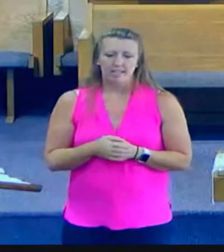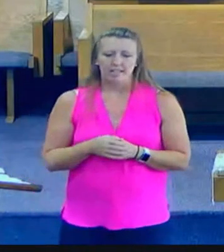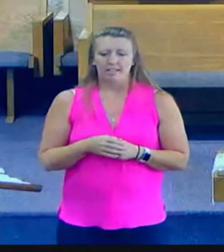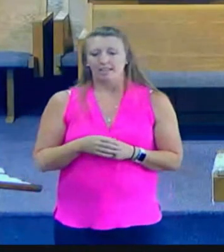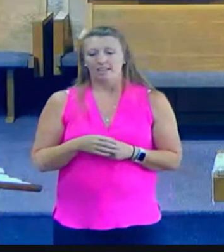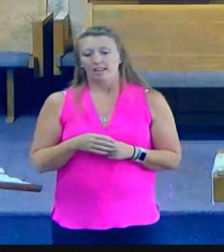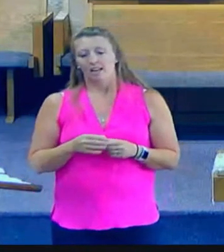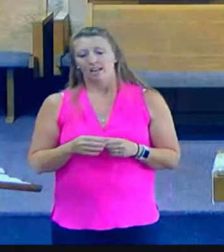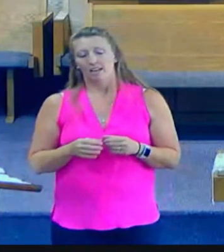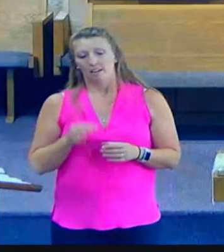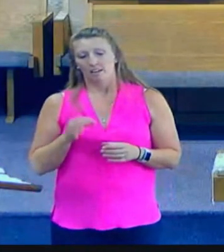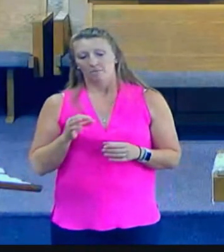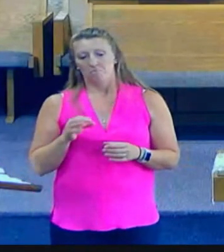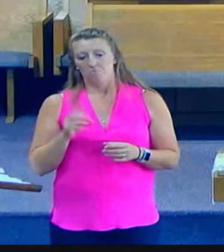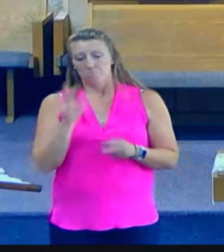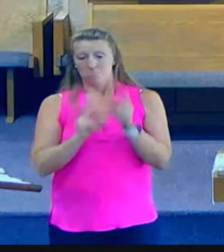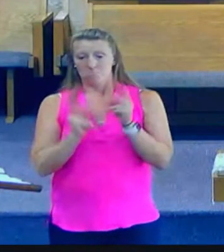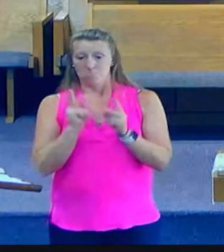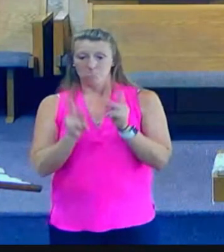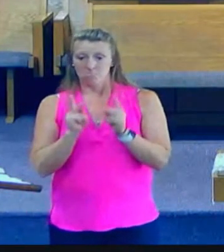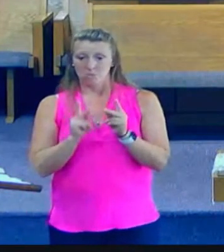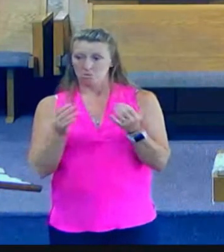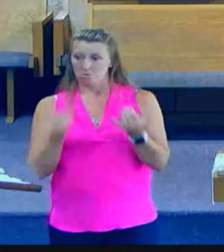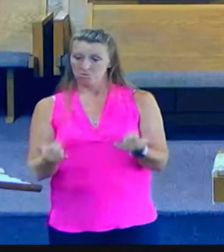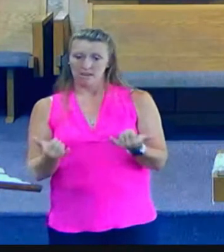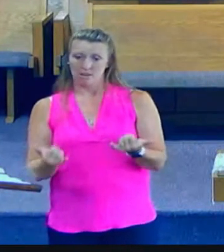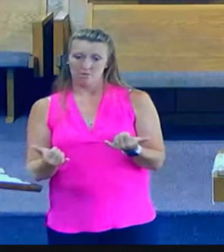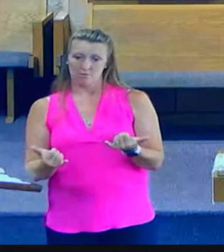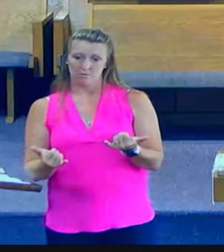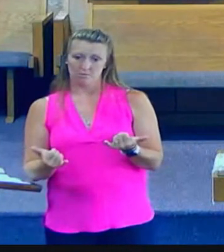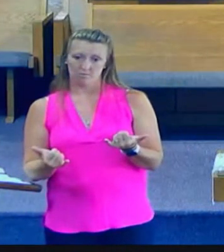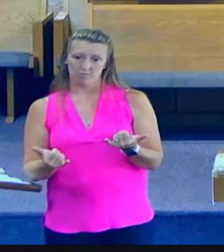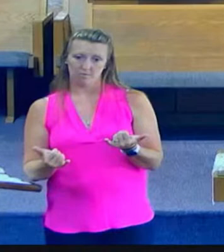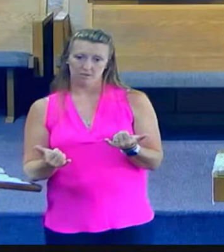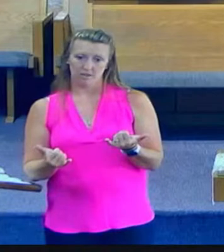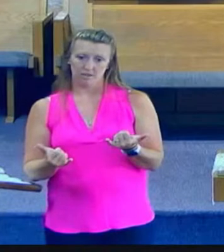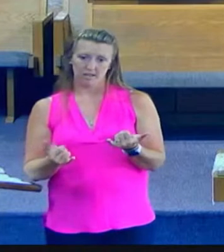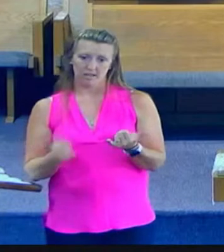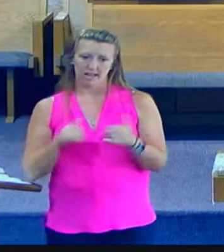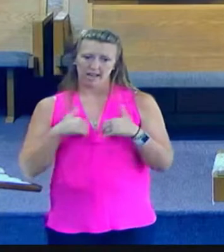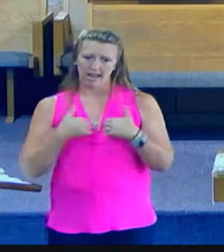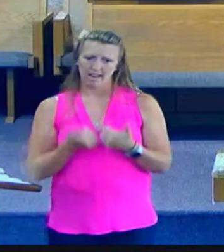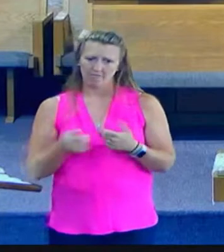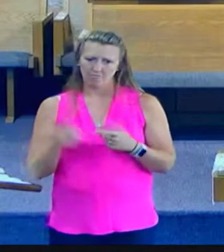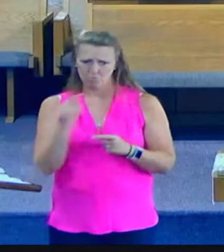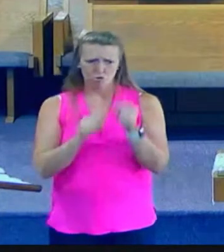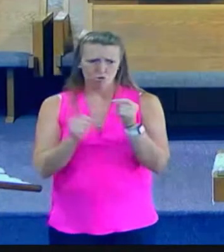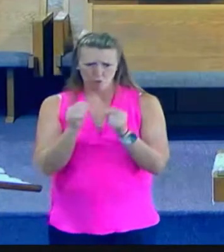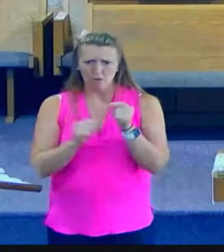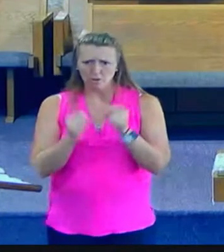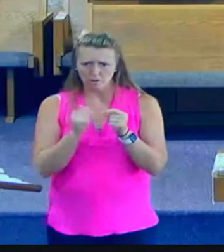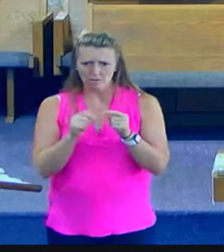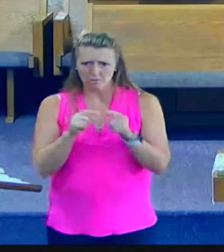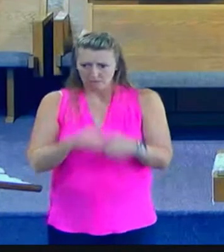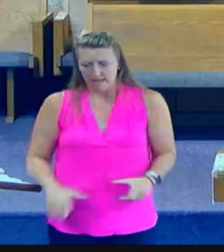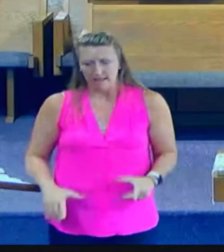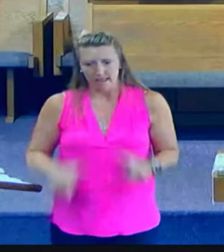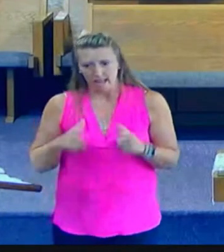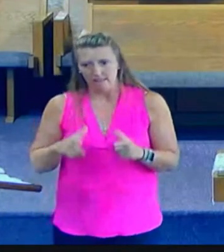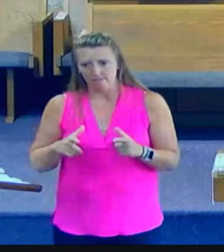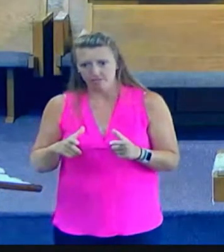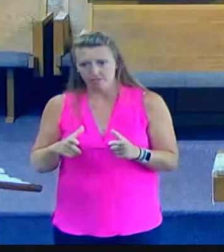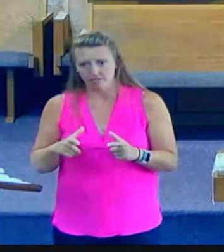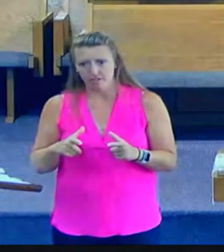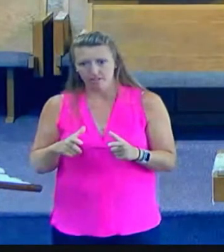like what you're going through you have a hard time relating to them but see our savior we have a